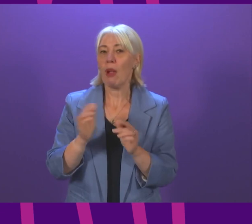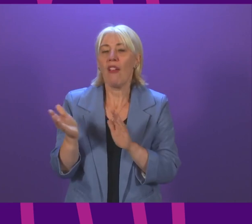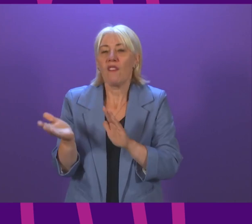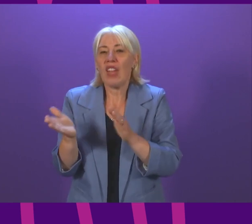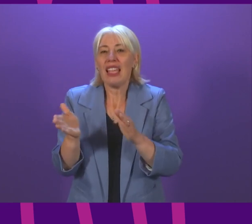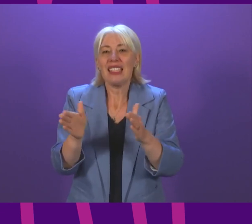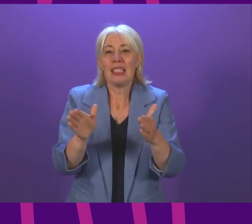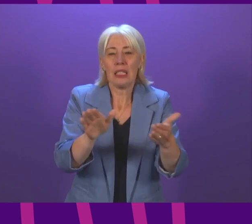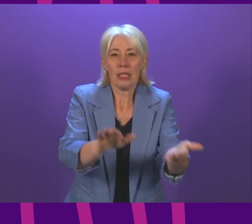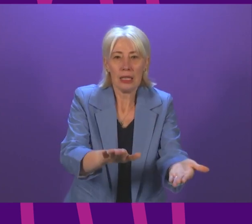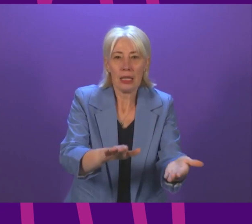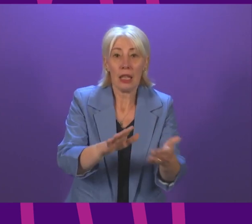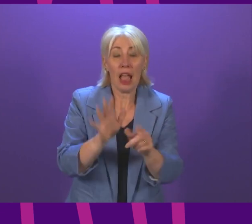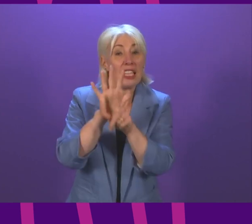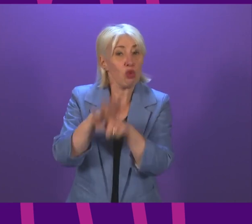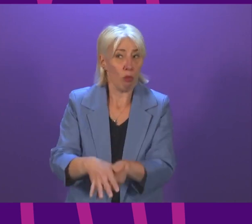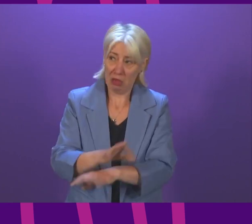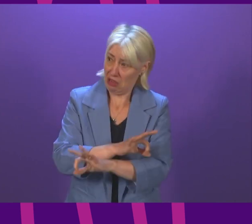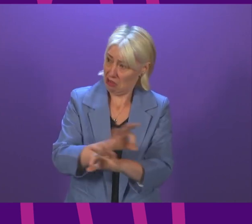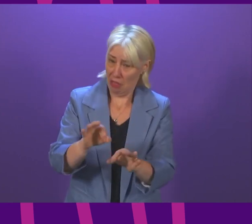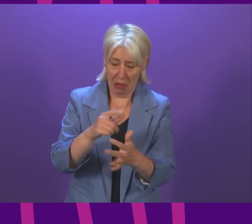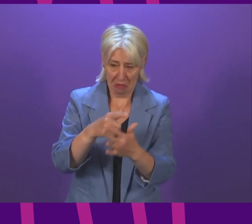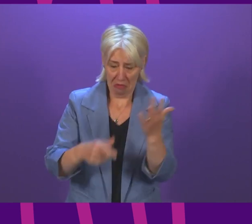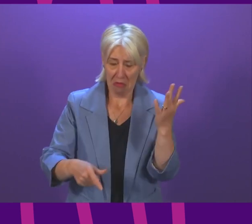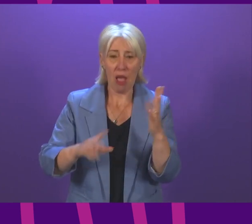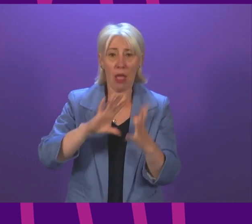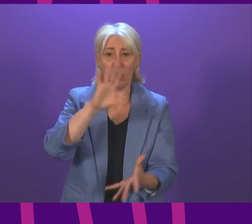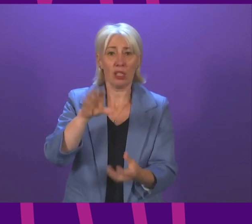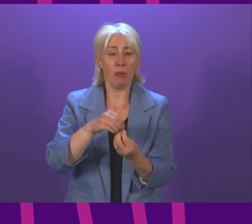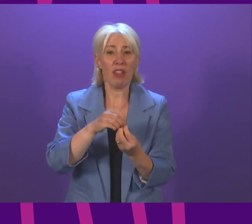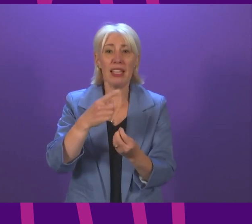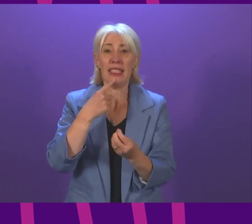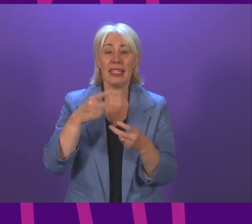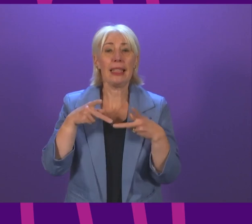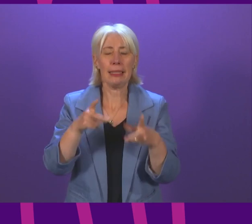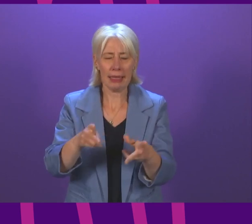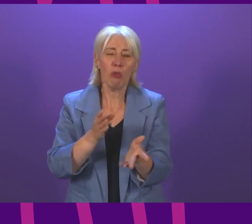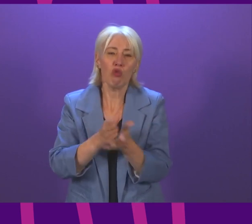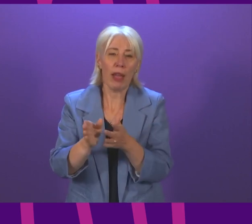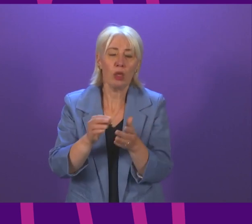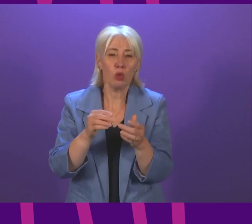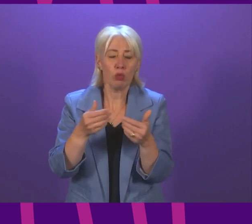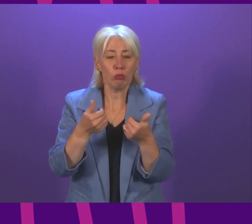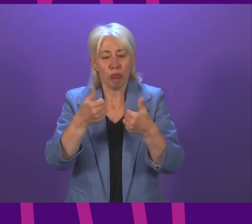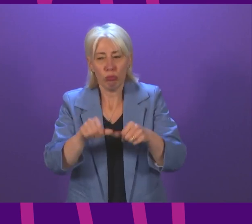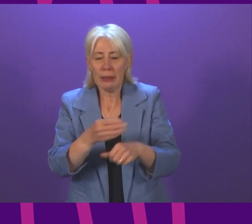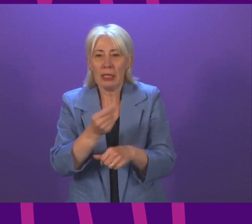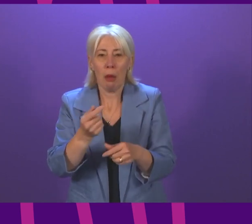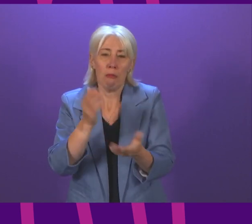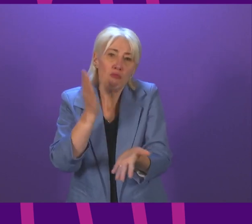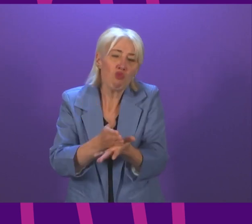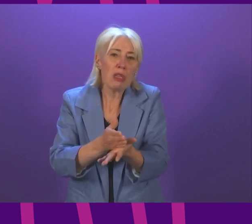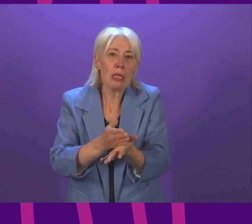discrimination. And in summary, the scheme was attempting to address legitimate concerns in a reasonable and